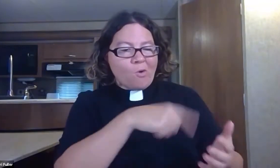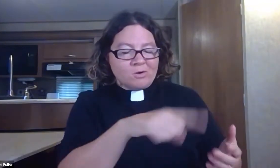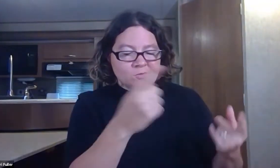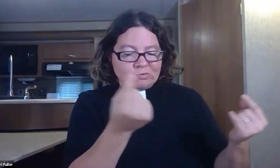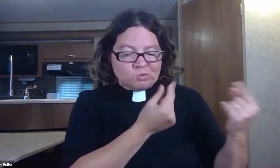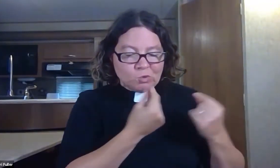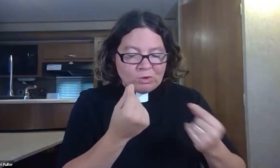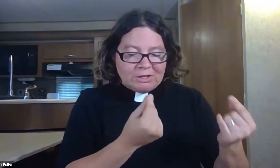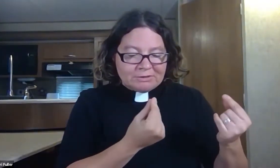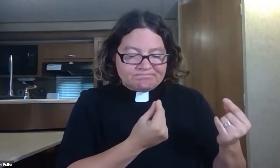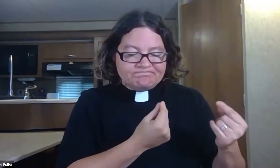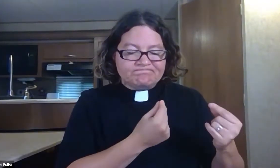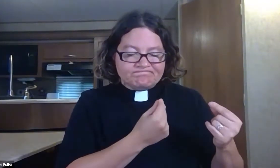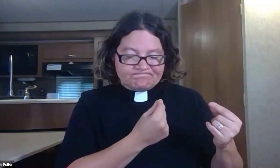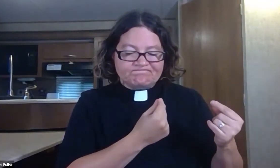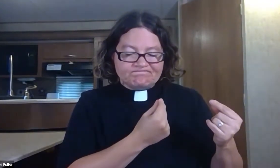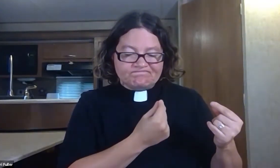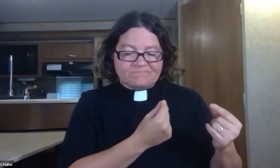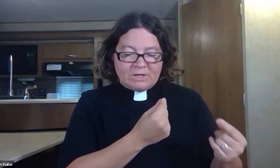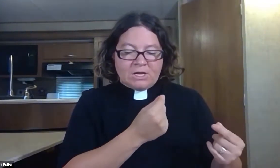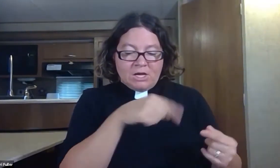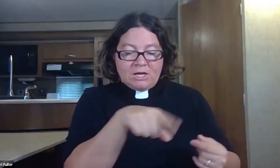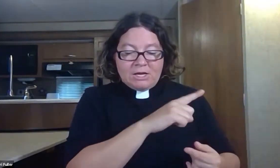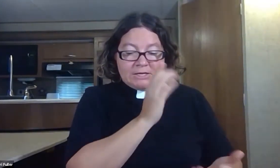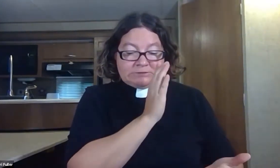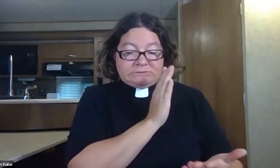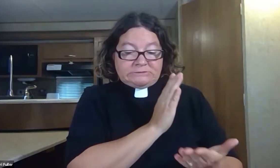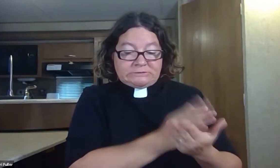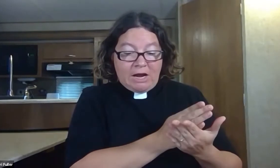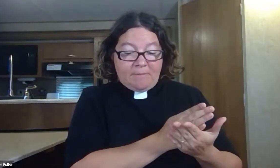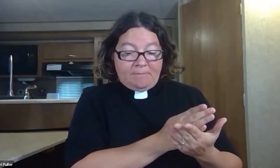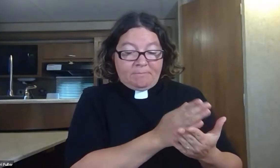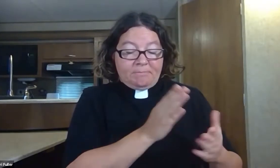God saw what they were doing, that they had ceased their evil behavior.